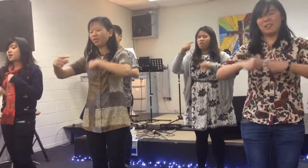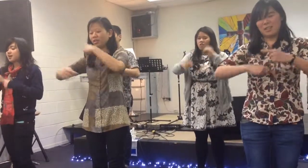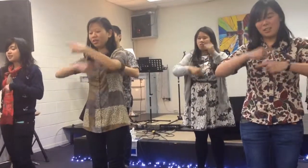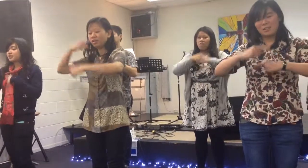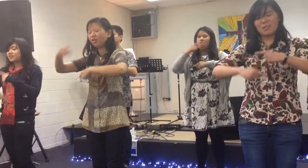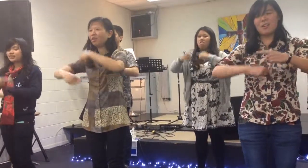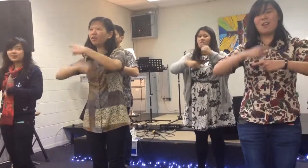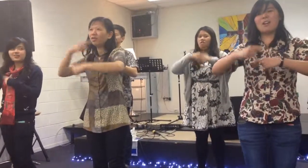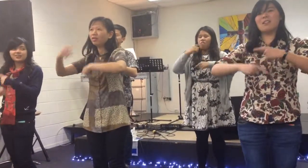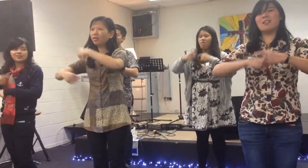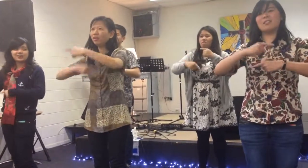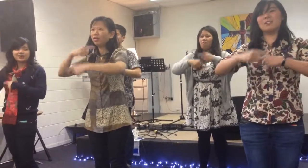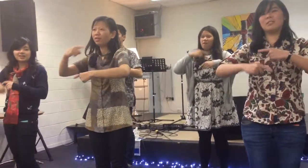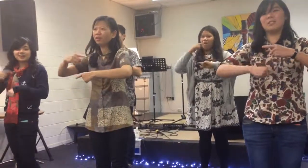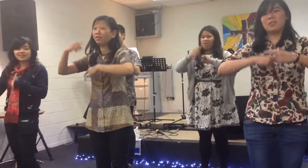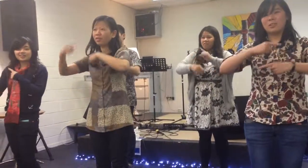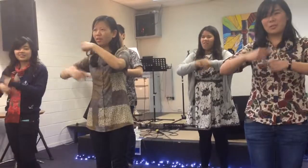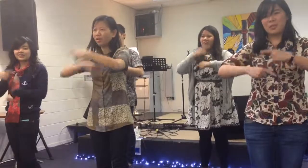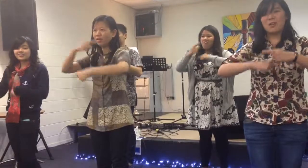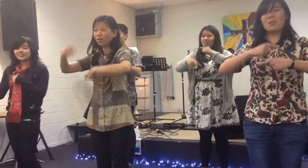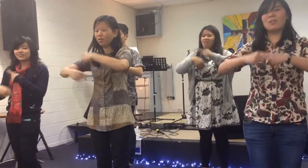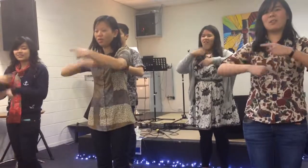go, go.